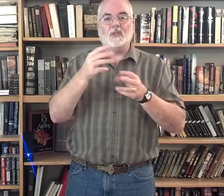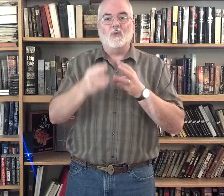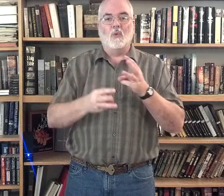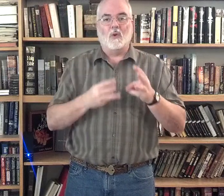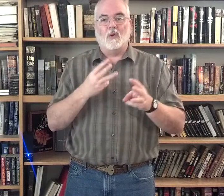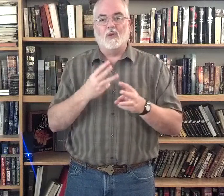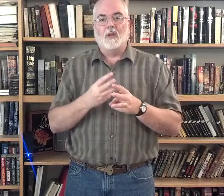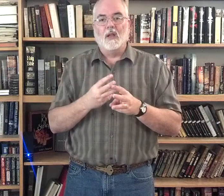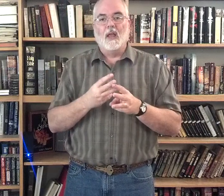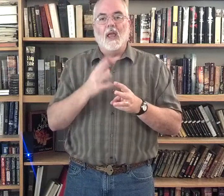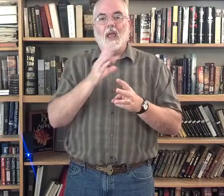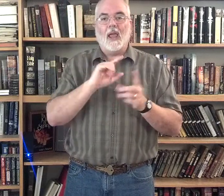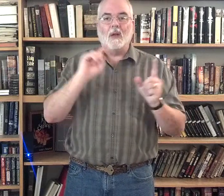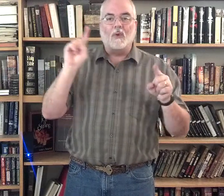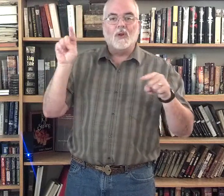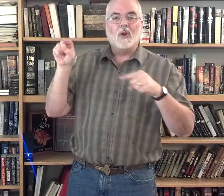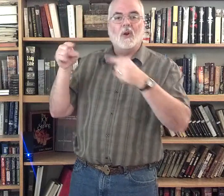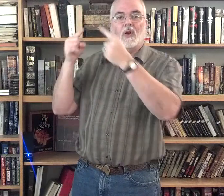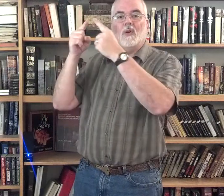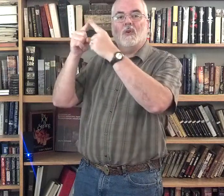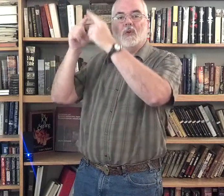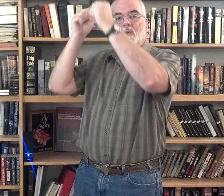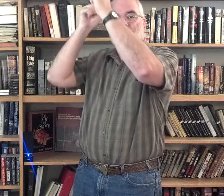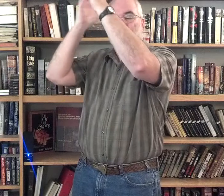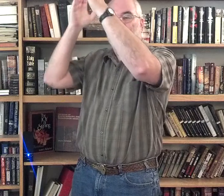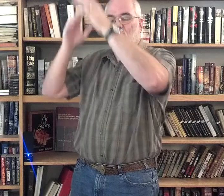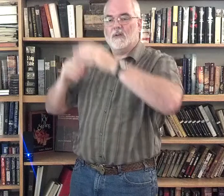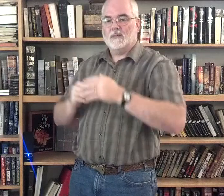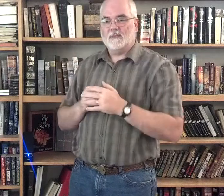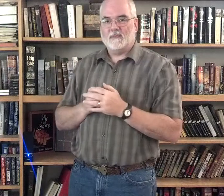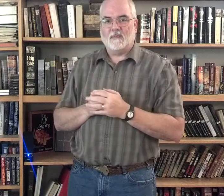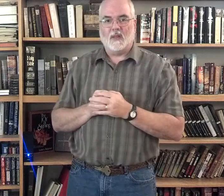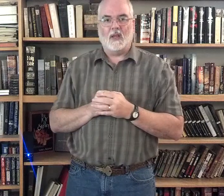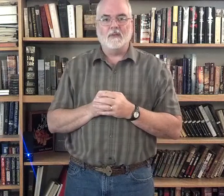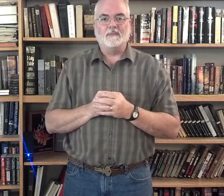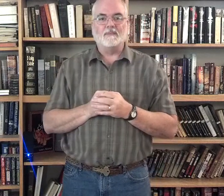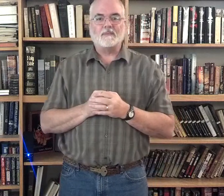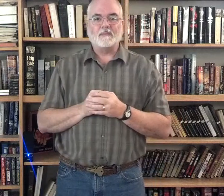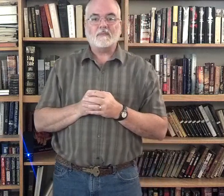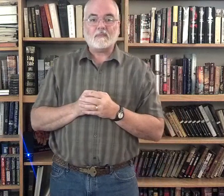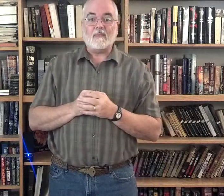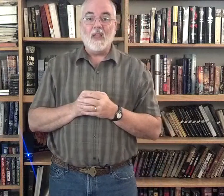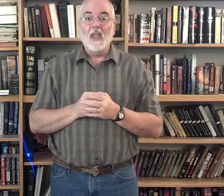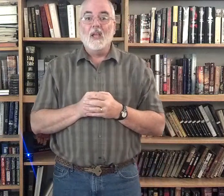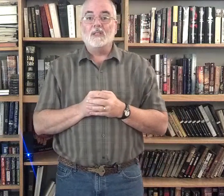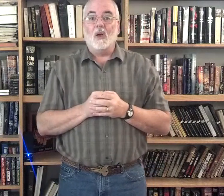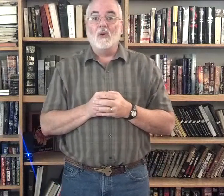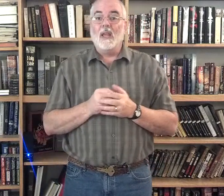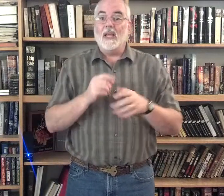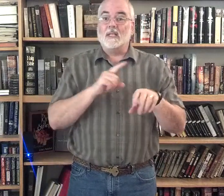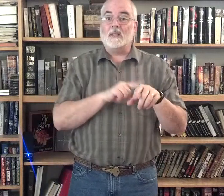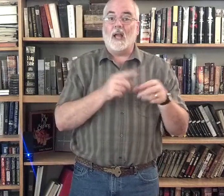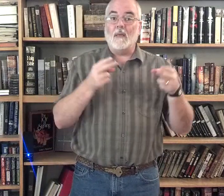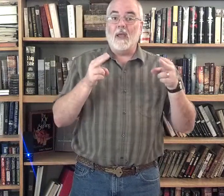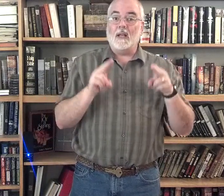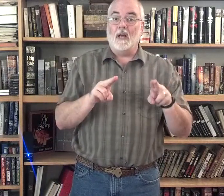world and return to the Father. Okay? So, his time had come